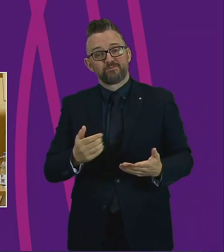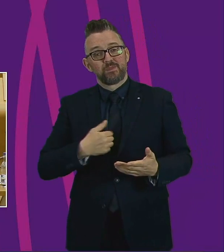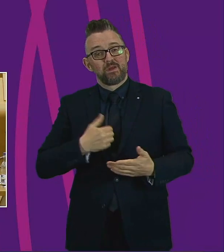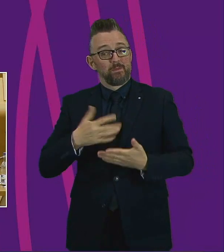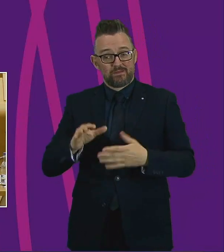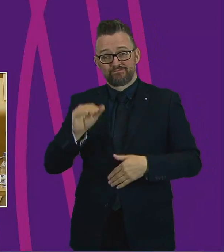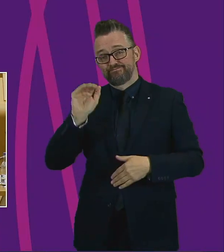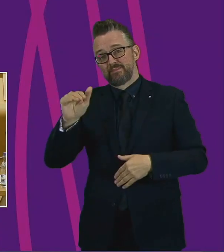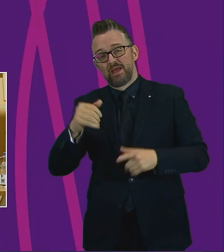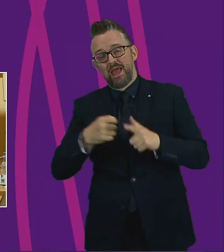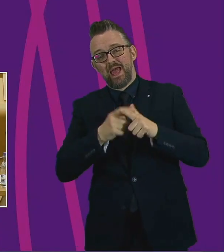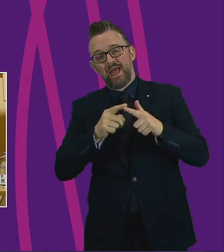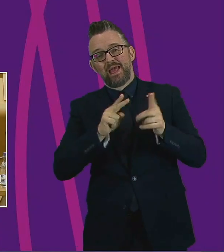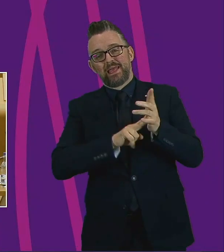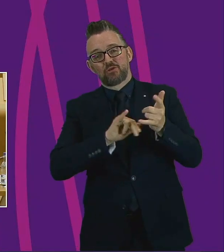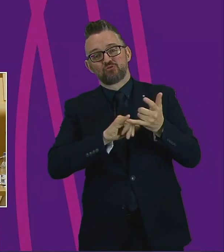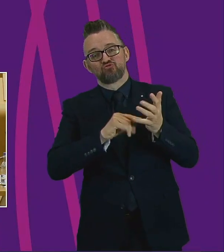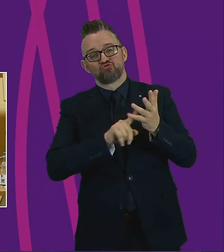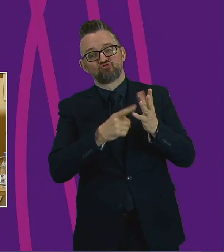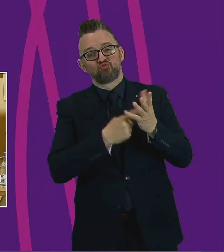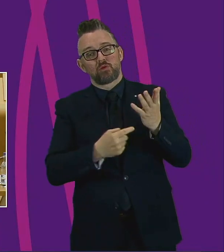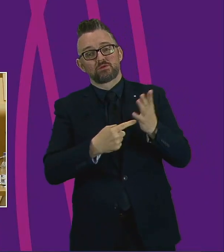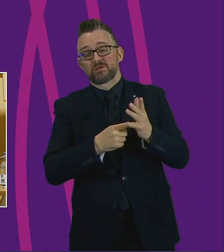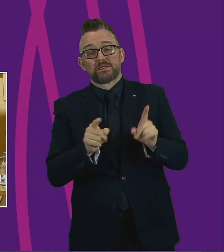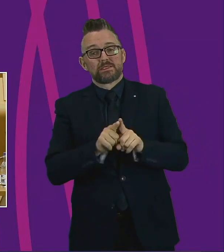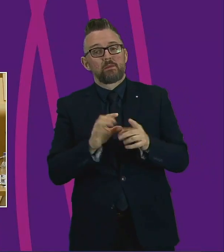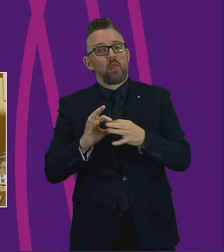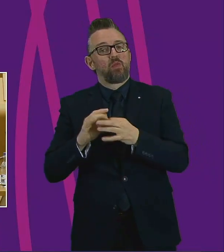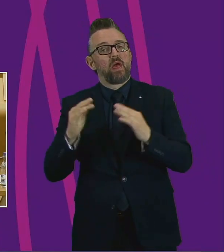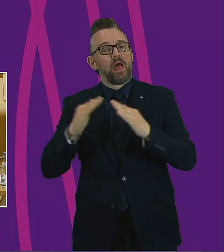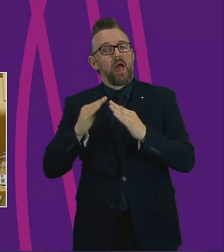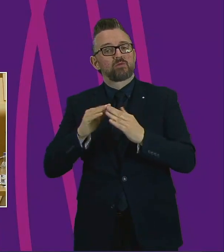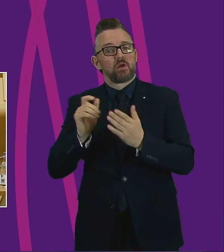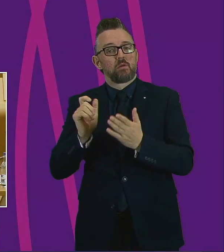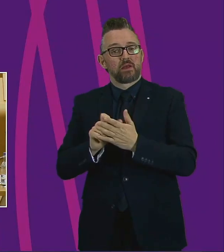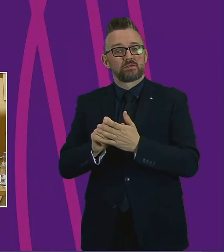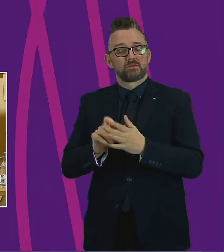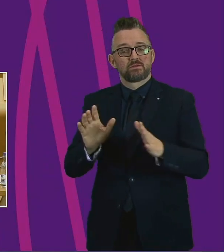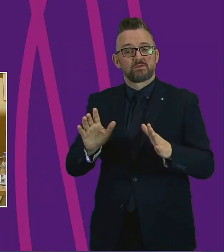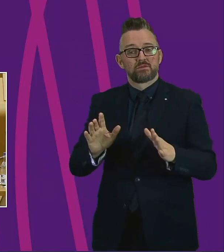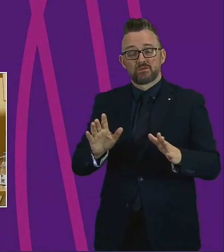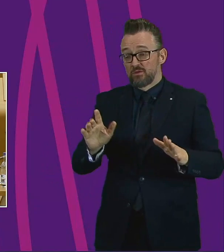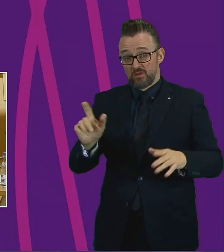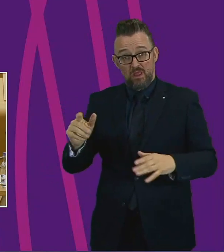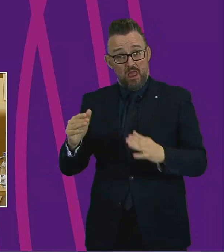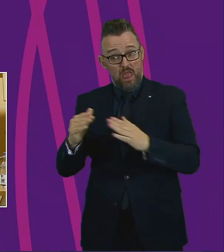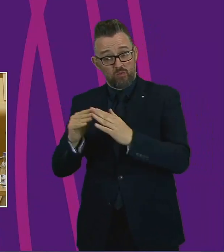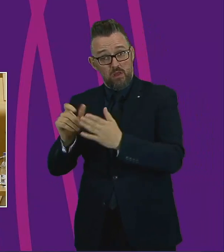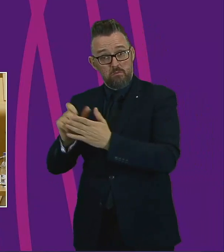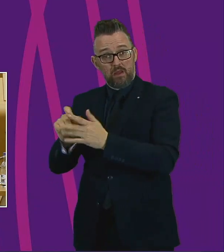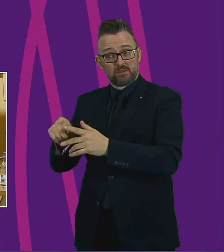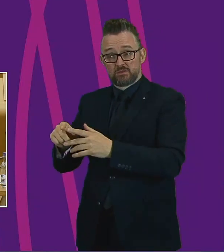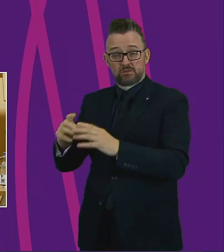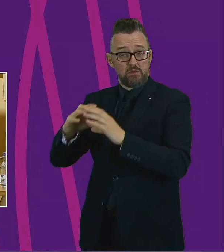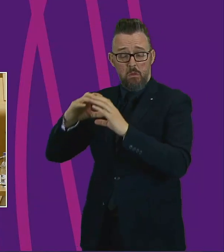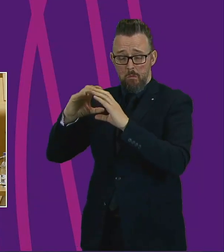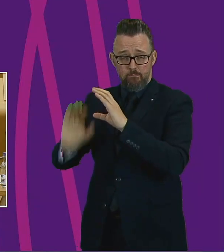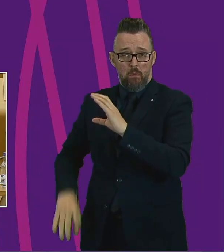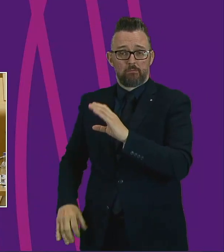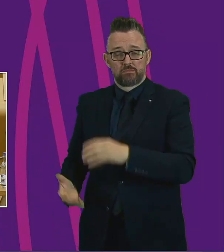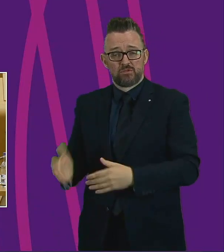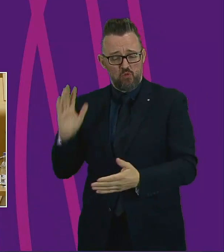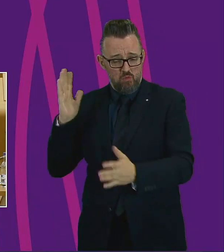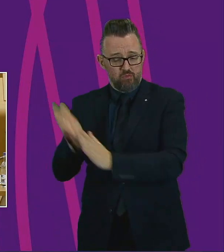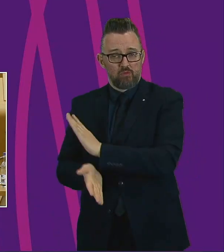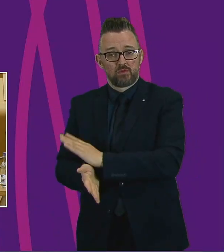Kevin Stuart to do when it comes to the housing market. It's not personal but the housing market has crashed. There